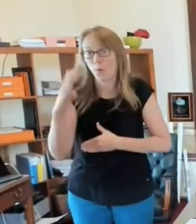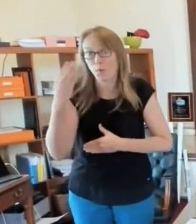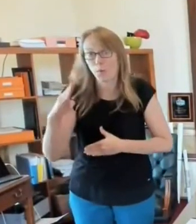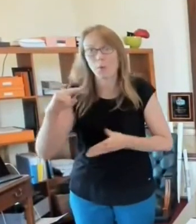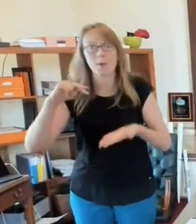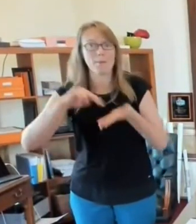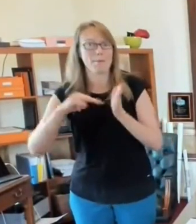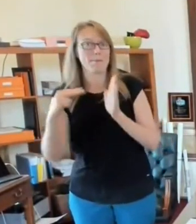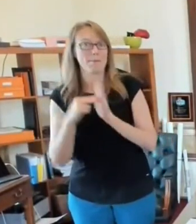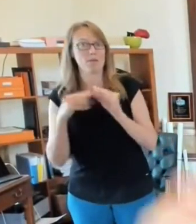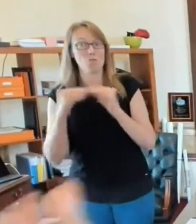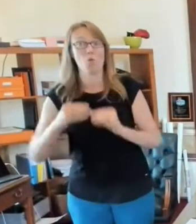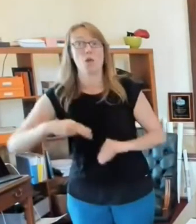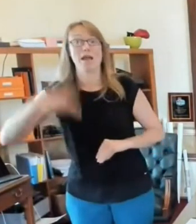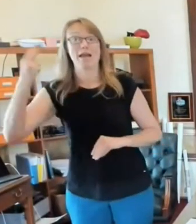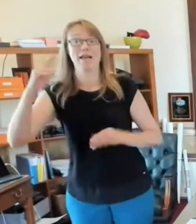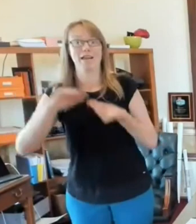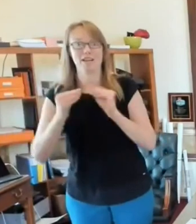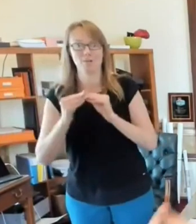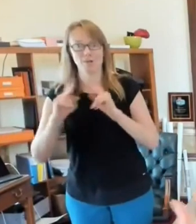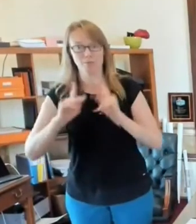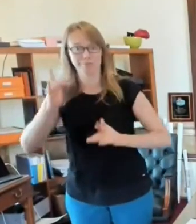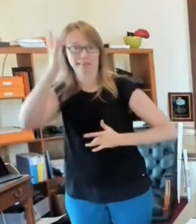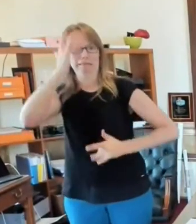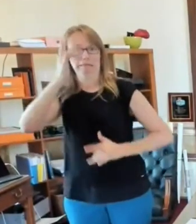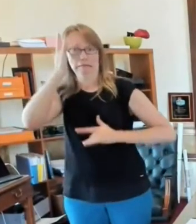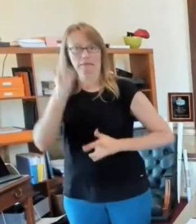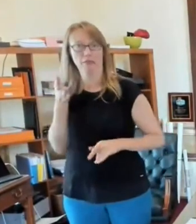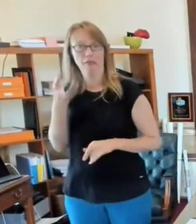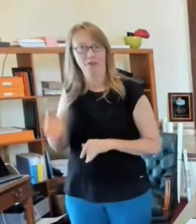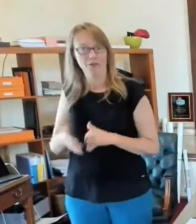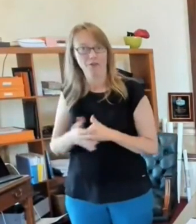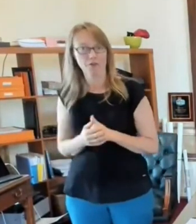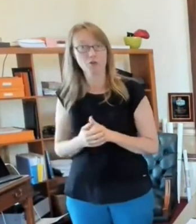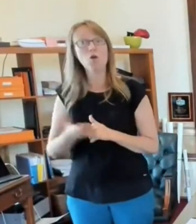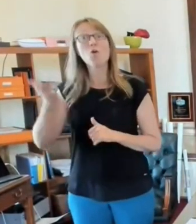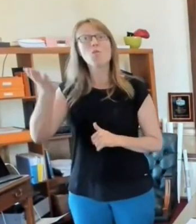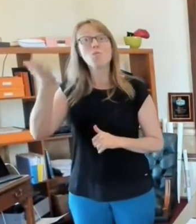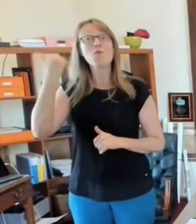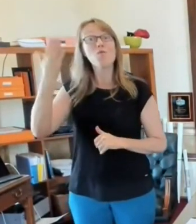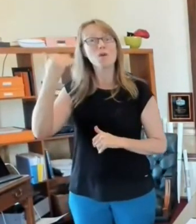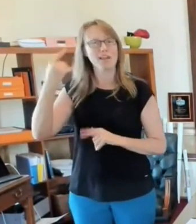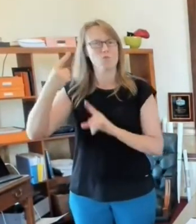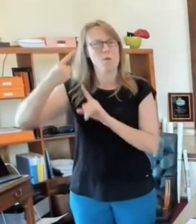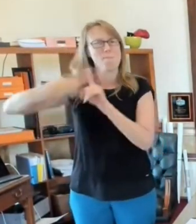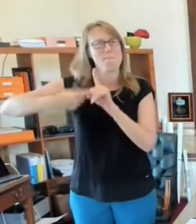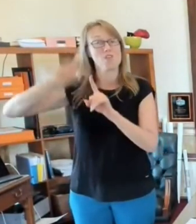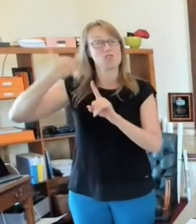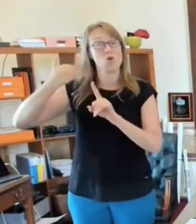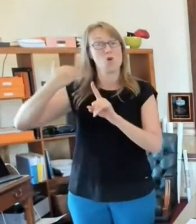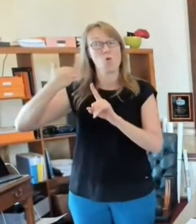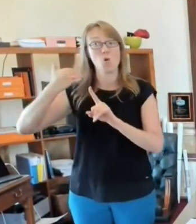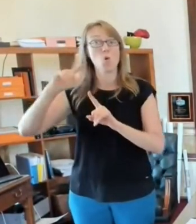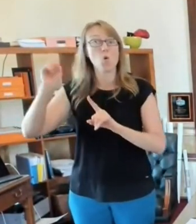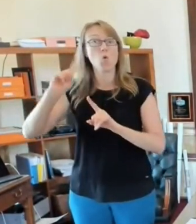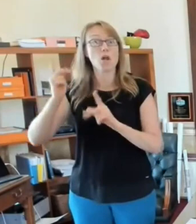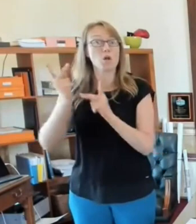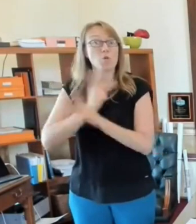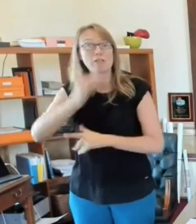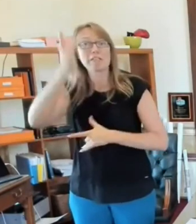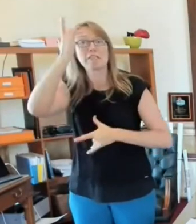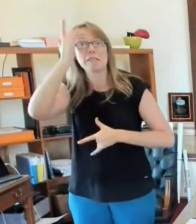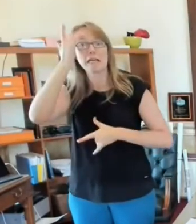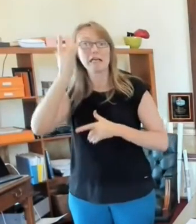month ago we were seeing most of the cases being in North St. Louis, now we're seeing even more